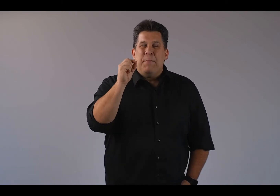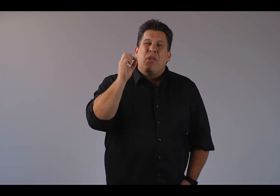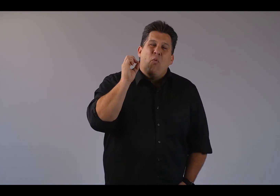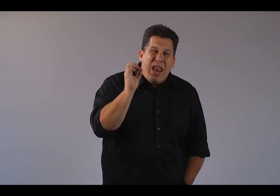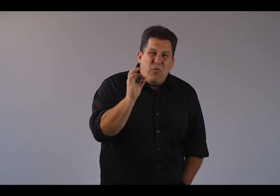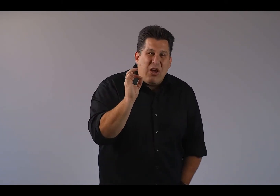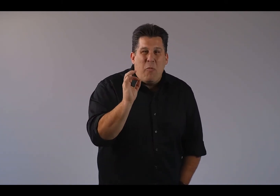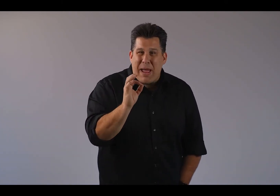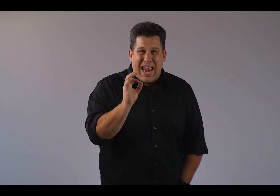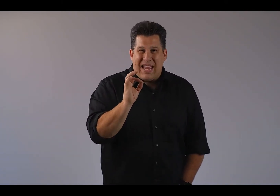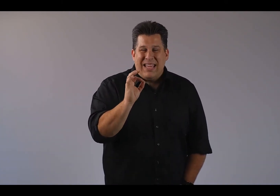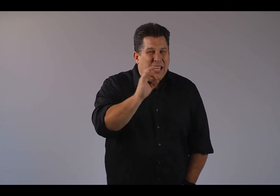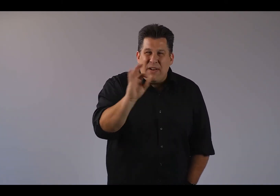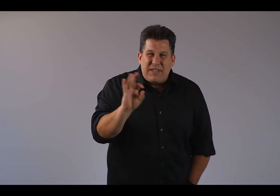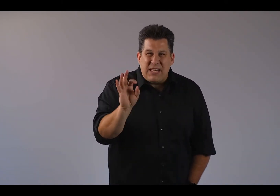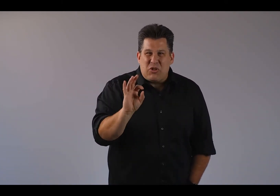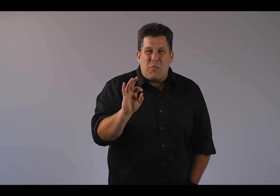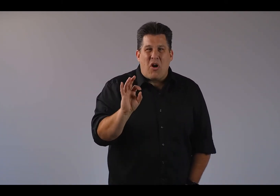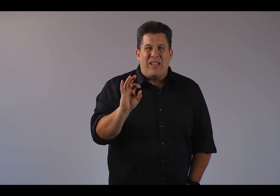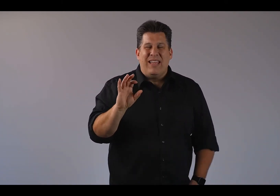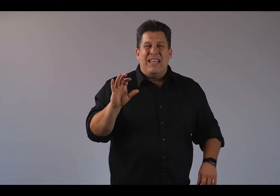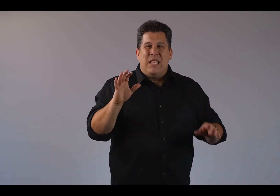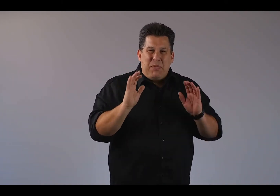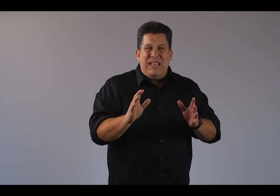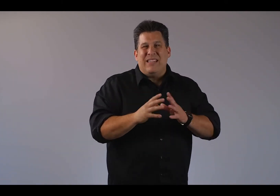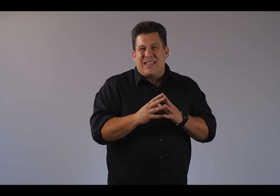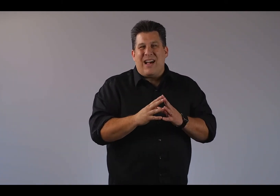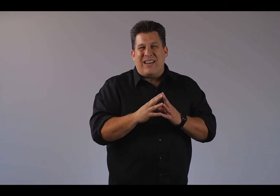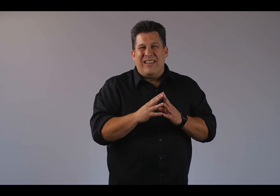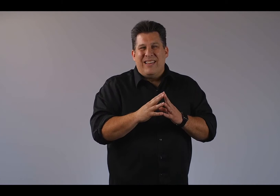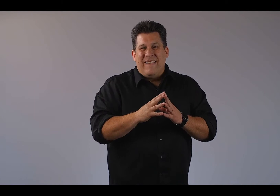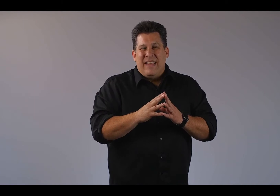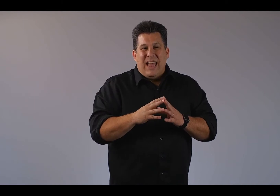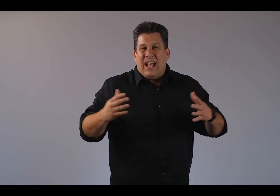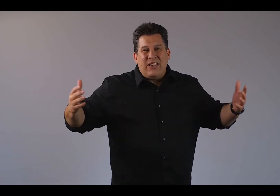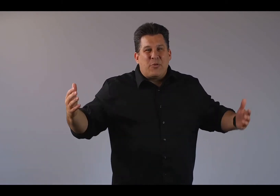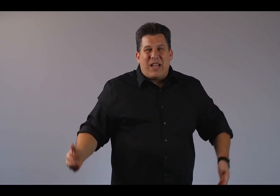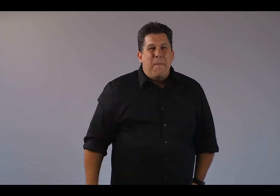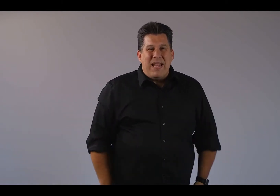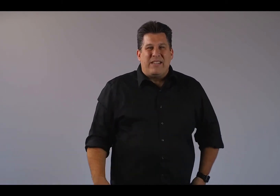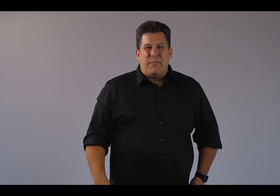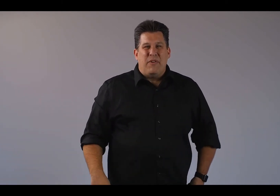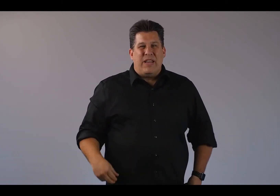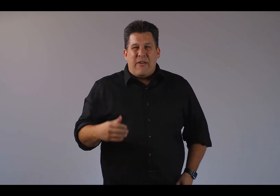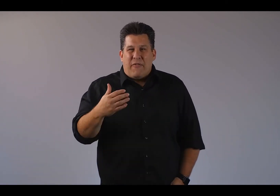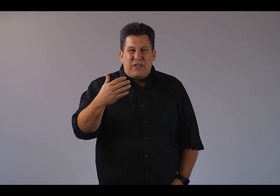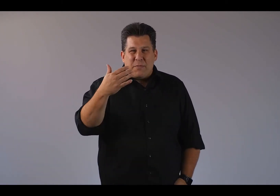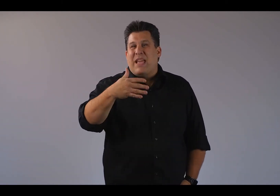when we obey, even if it seems small, it pleases God. And I just want to commend some of you today for just making